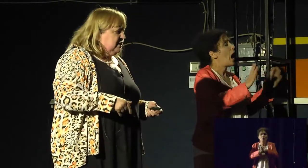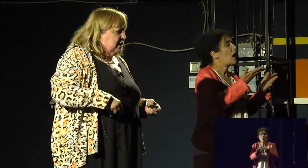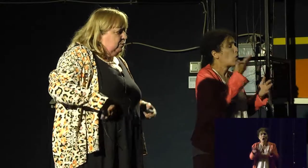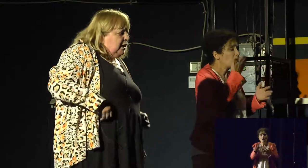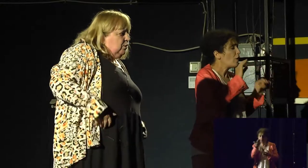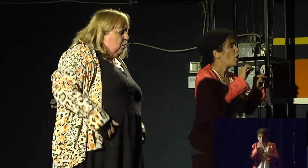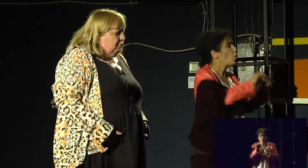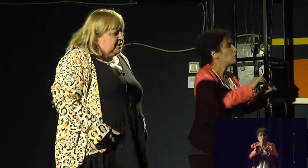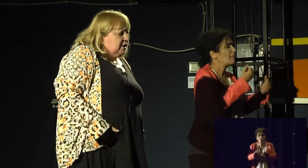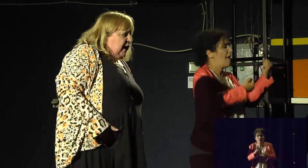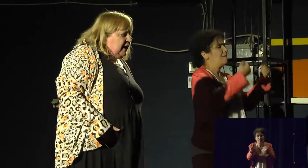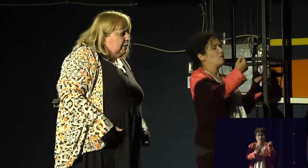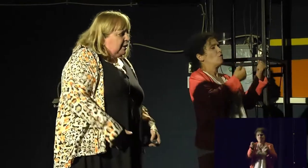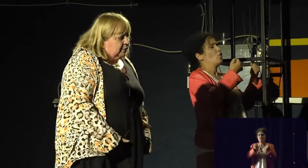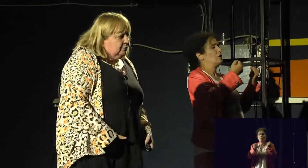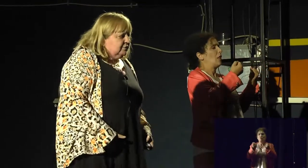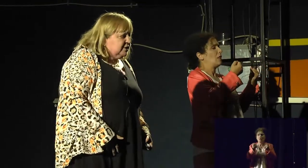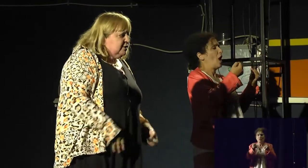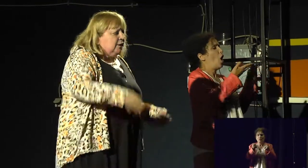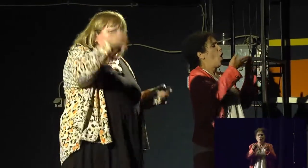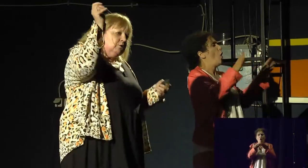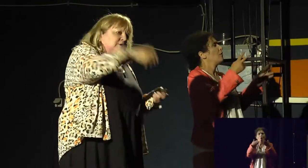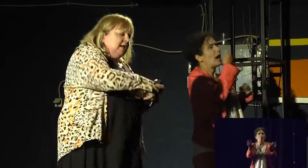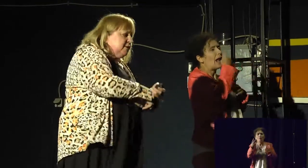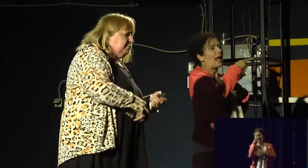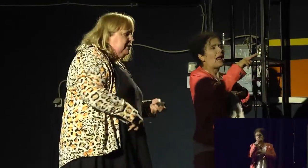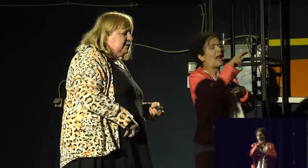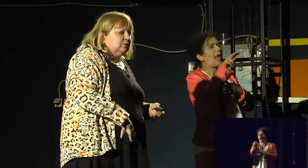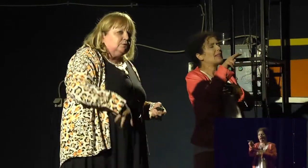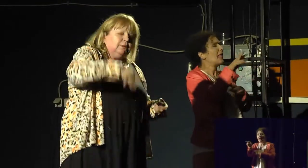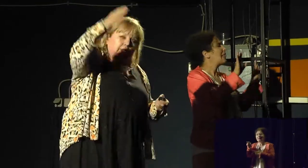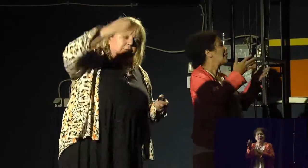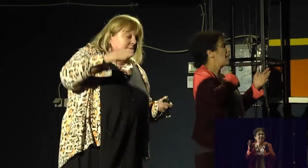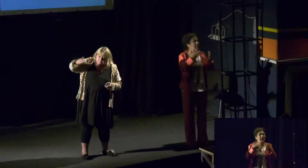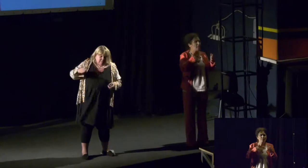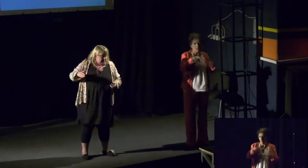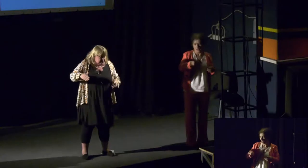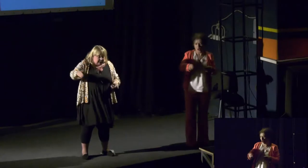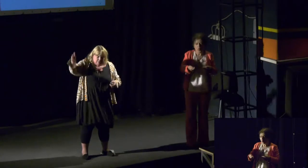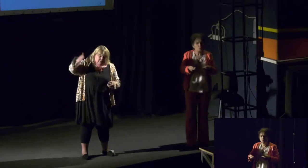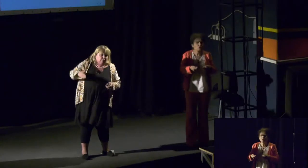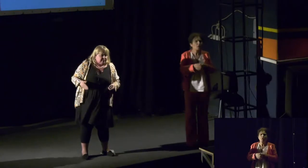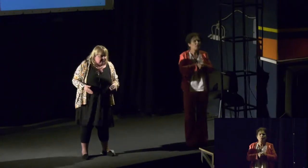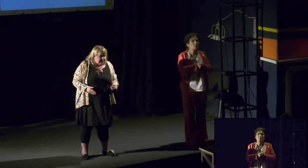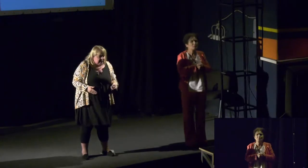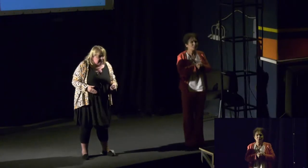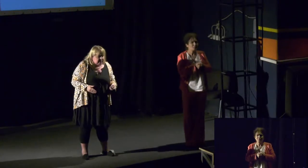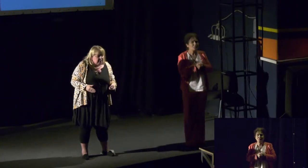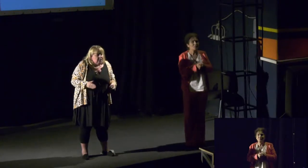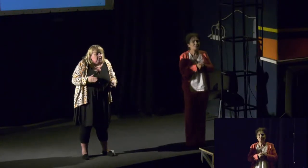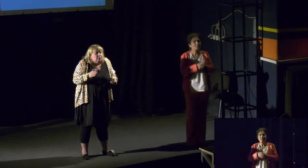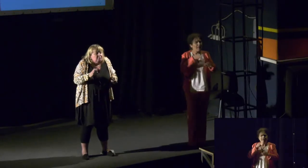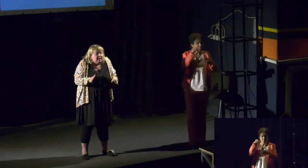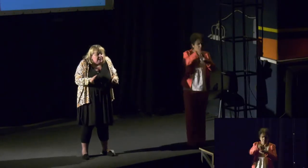you look what's inside, where your ovaries are hanging, where your uterus is. You slice the penis into, and then it's very scary. You see what's inside.